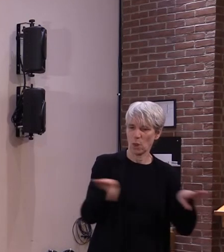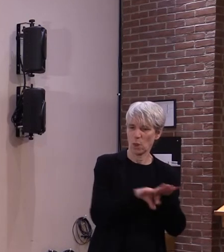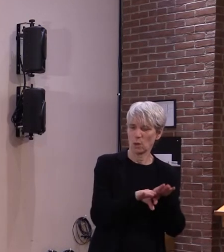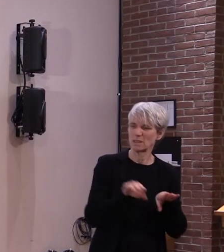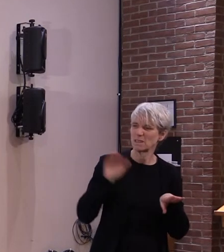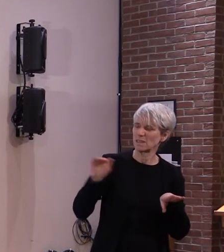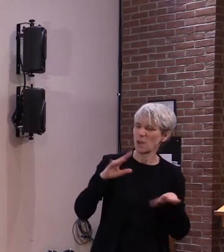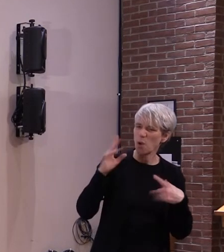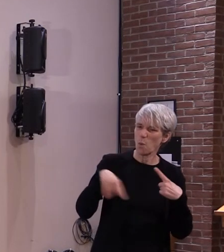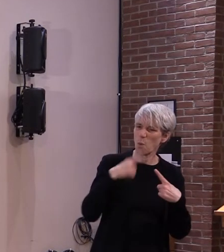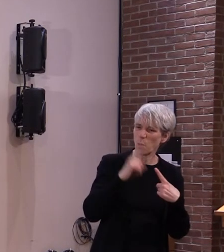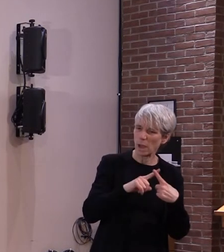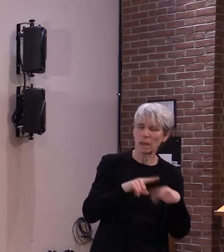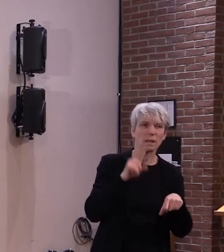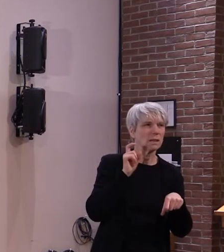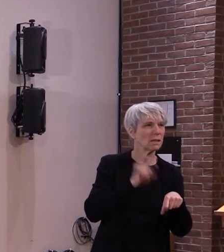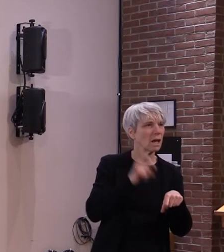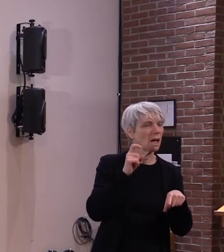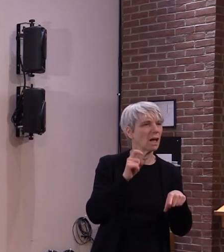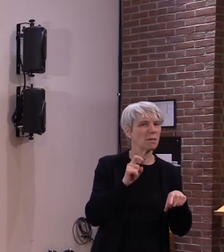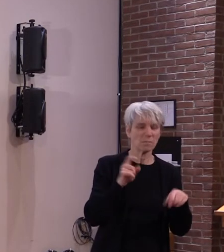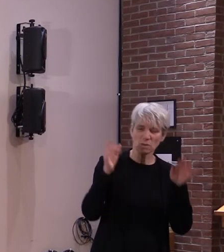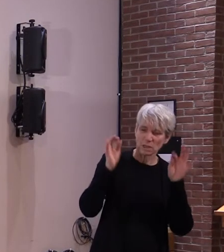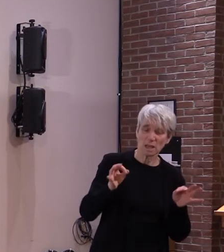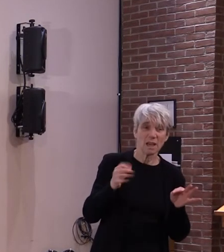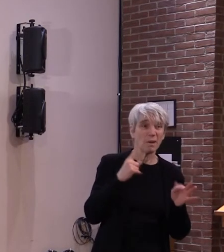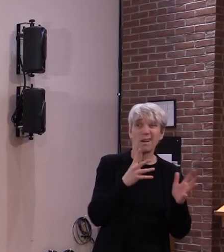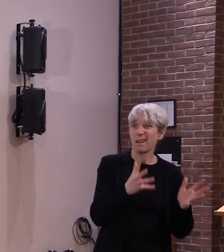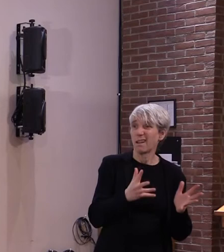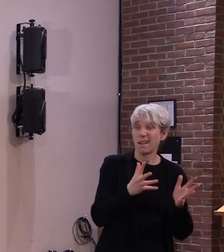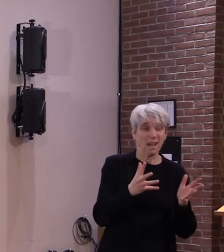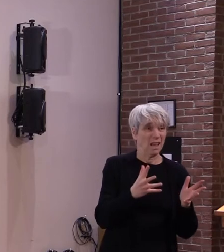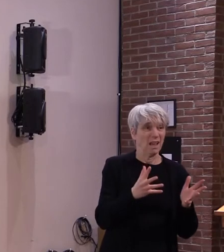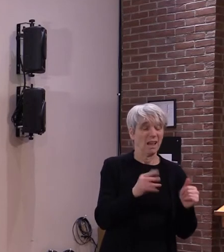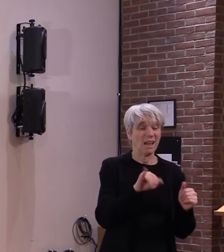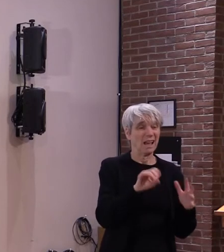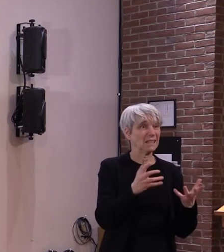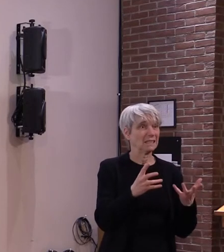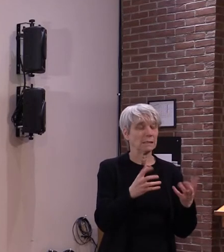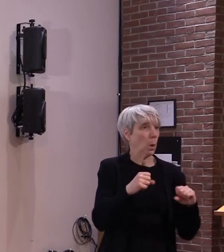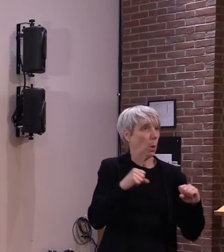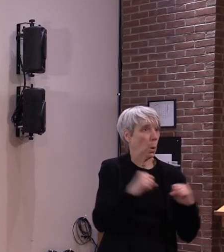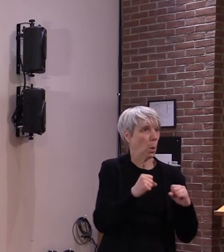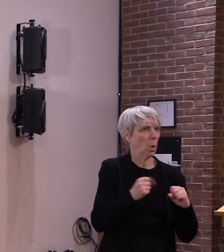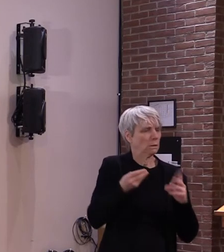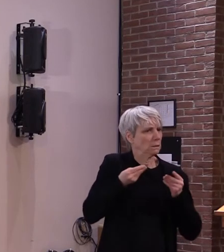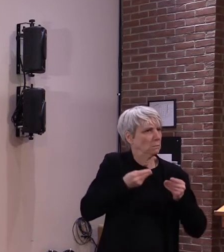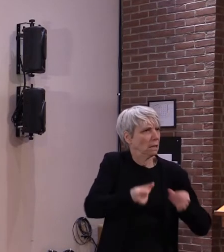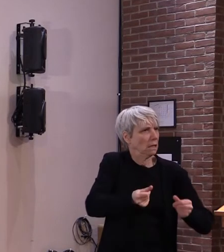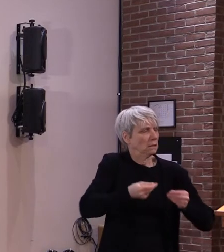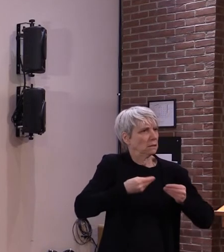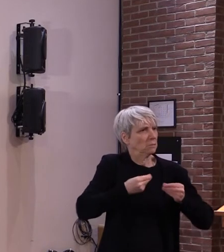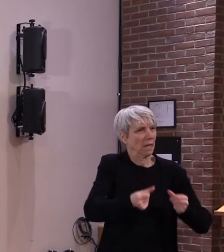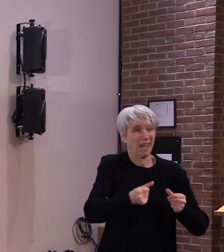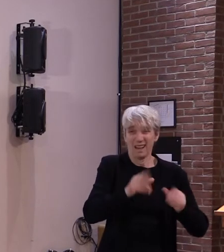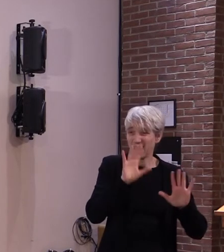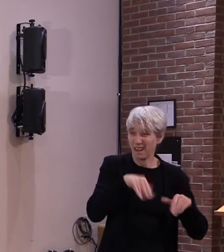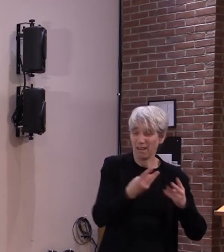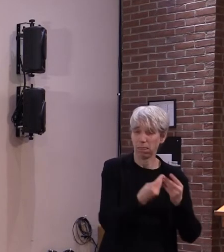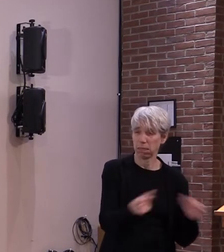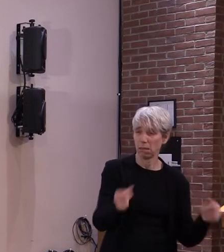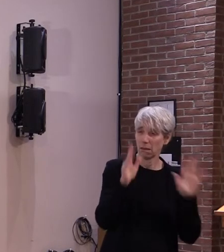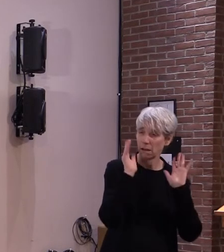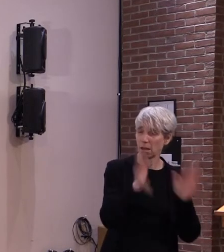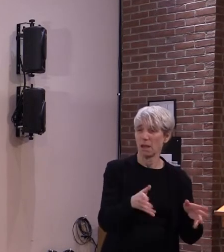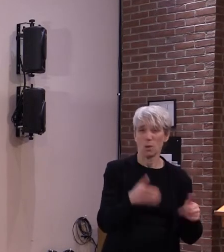costs a lot of money for them to keep the ice intact do you have any updates on that or any guidance you can give them yeah i wish i had the